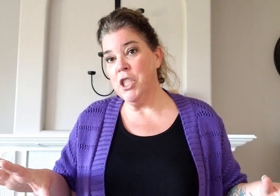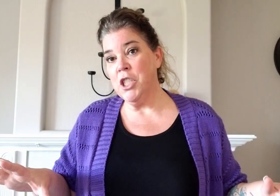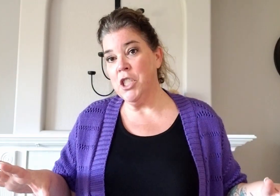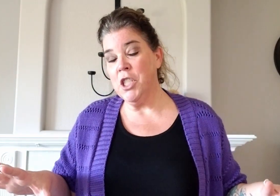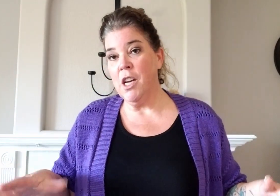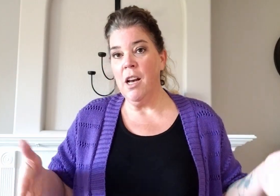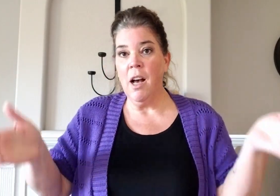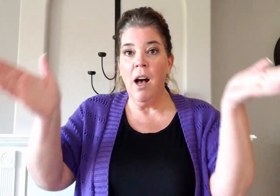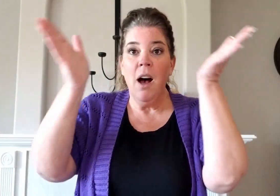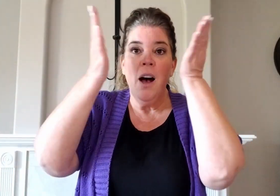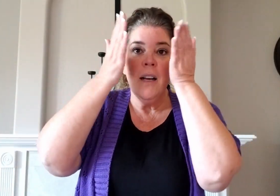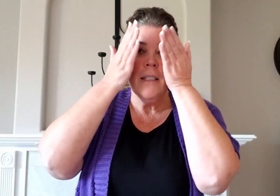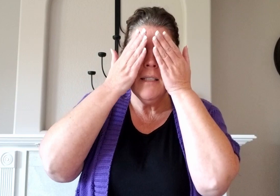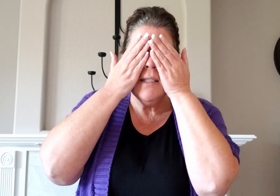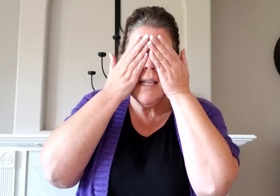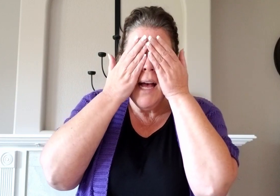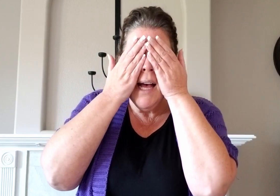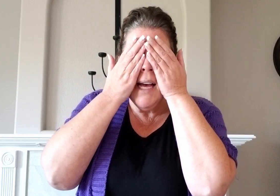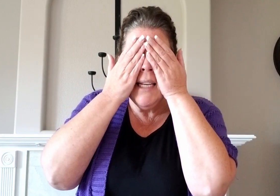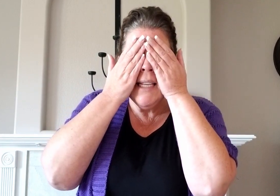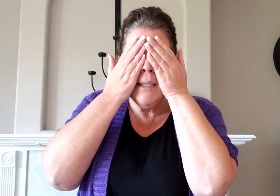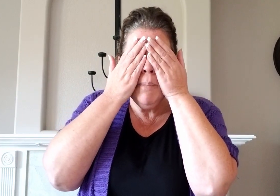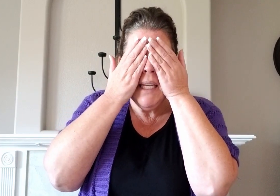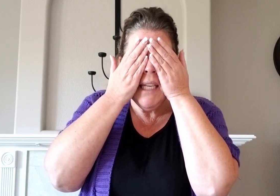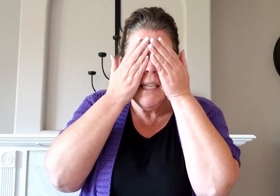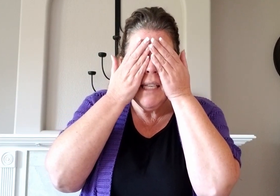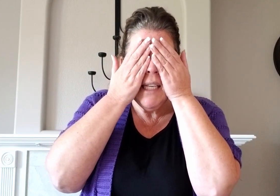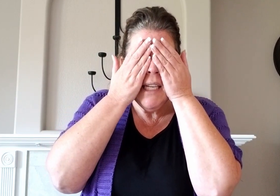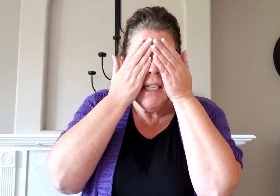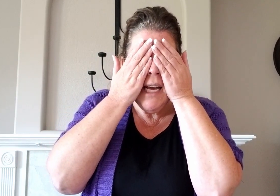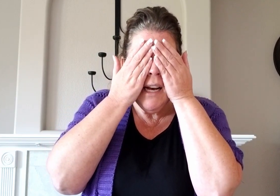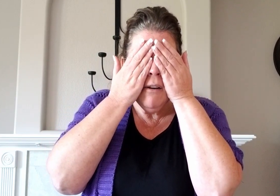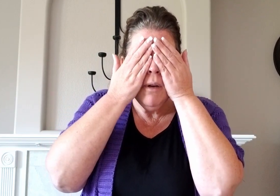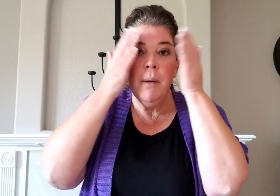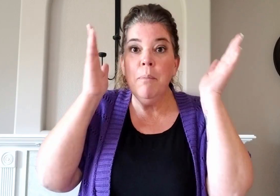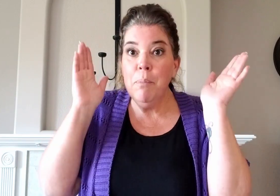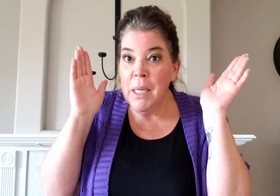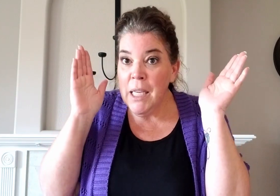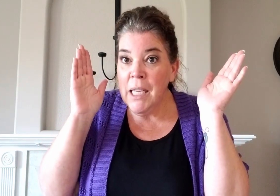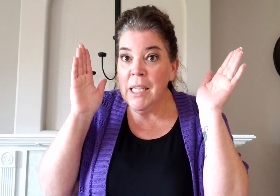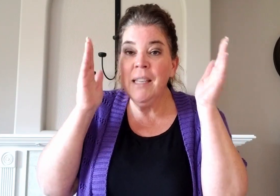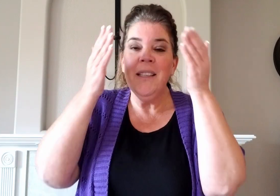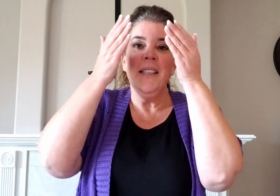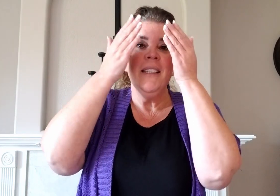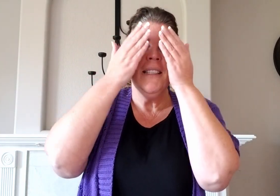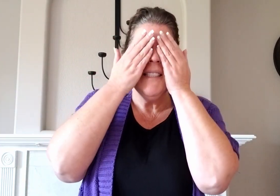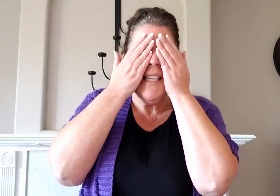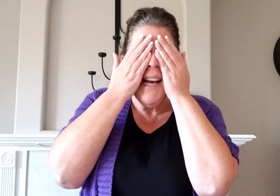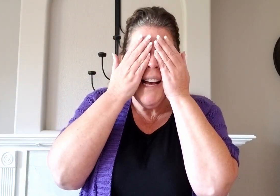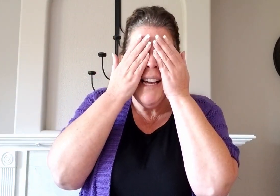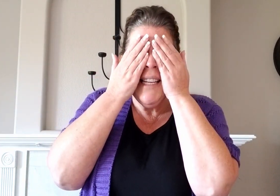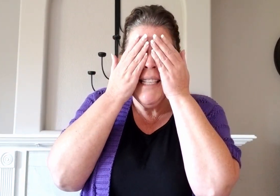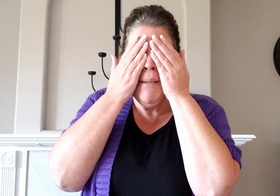Sun is peeking out. Peek. Sun is